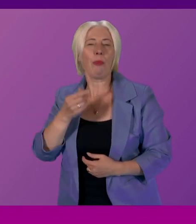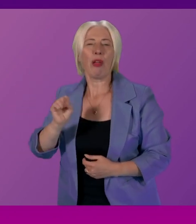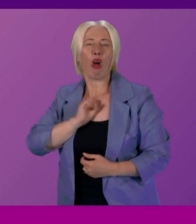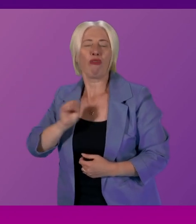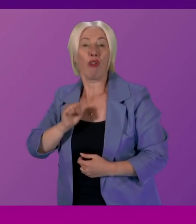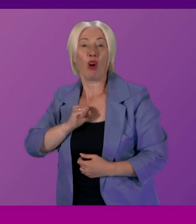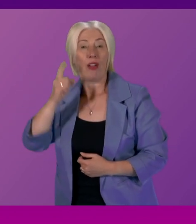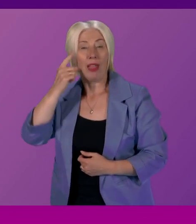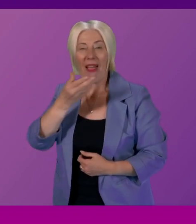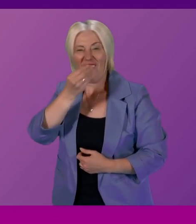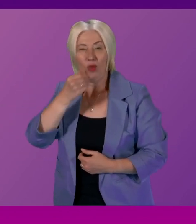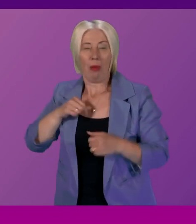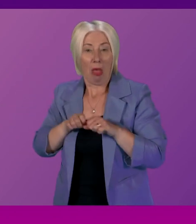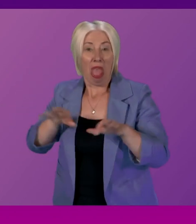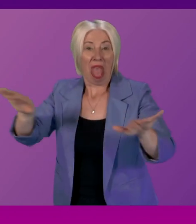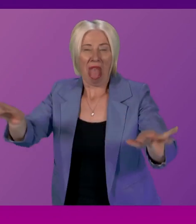others which I'm very sorry about